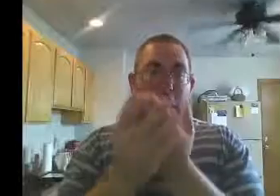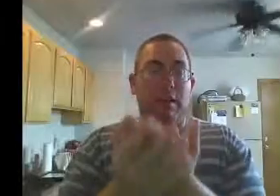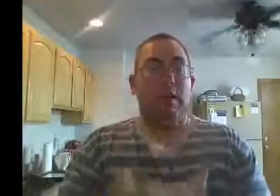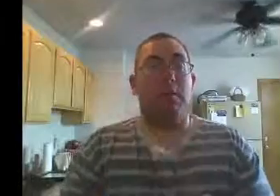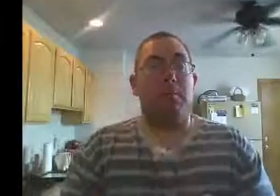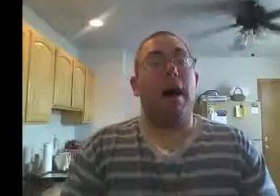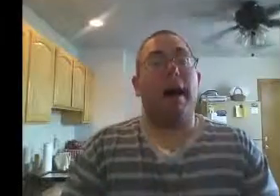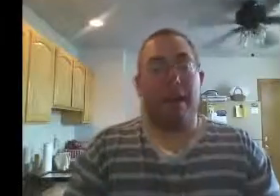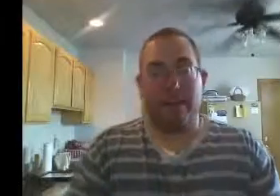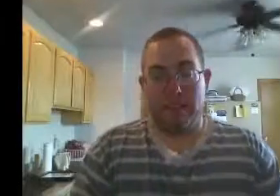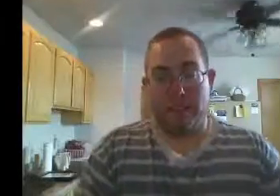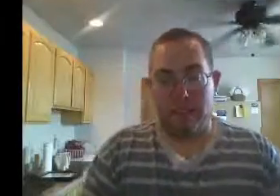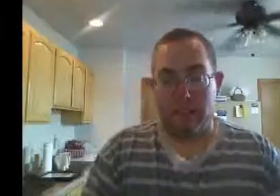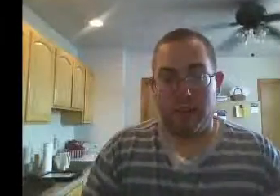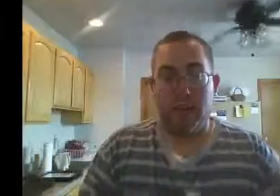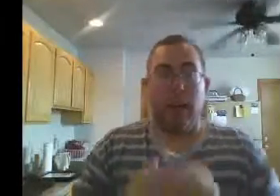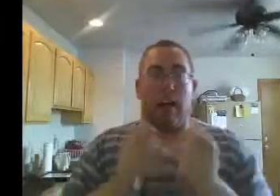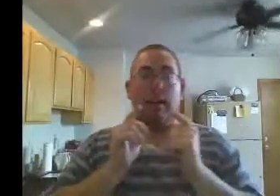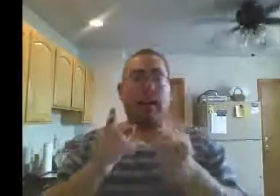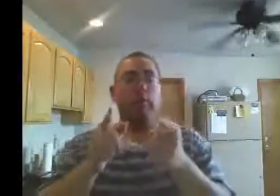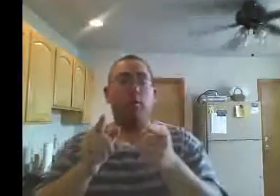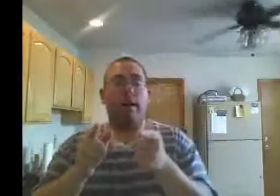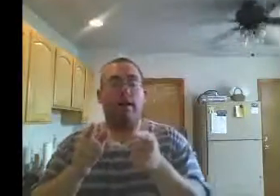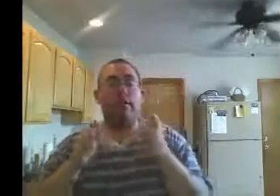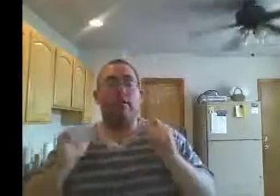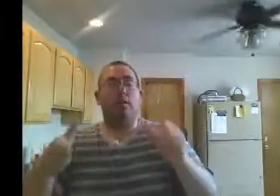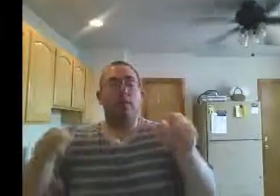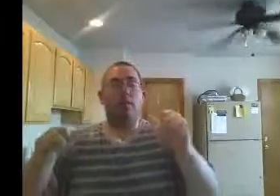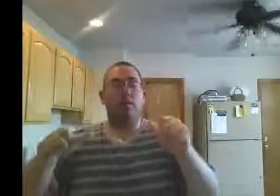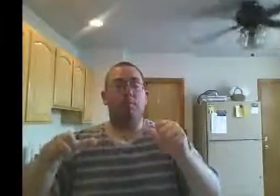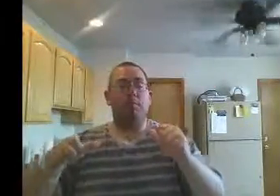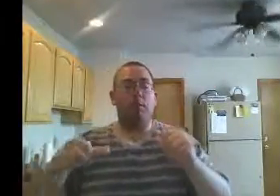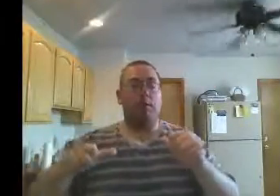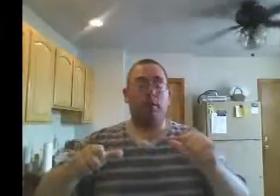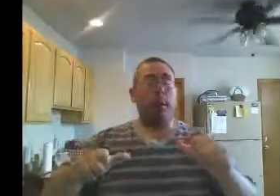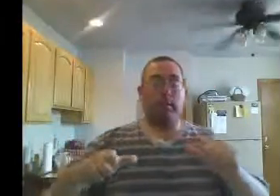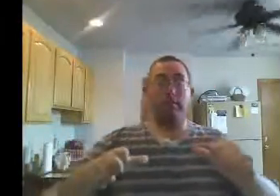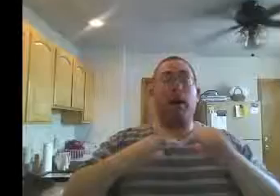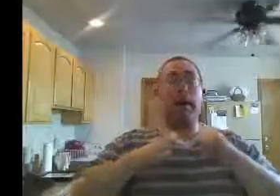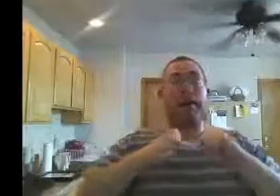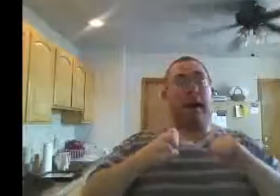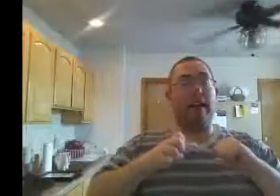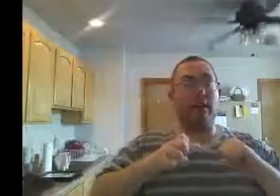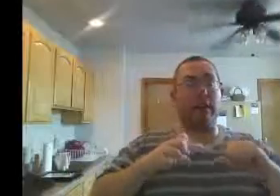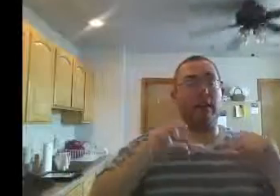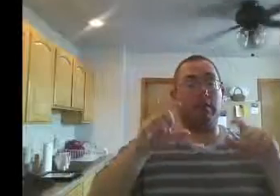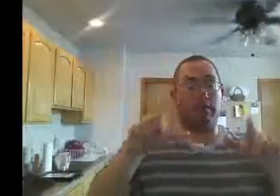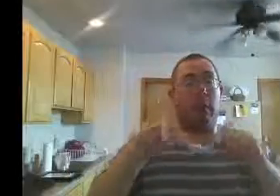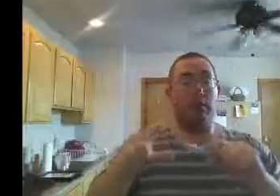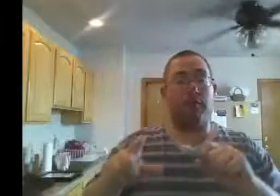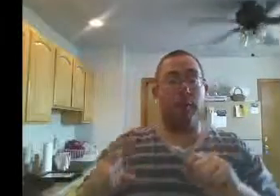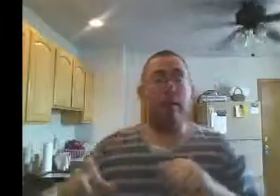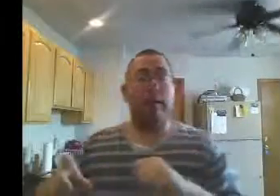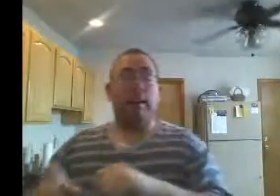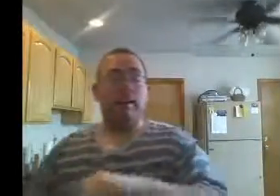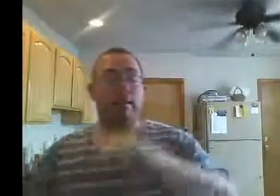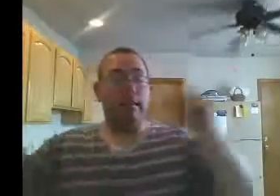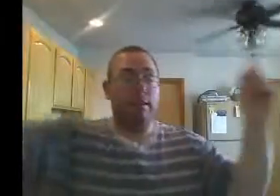hands. My hands. And not your hands, but not even my hands. Actually, our fate is in